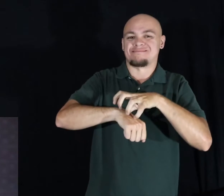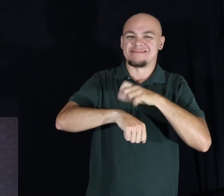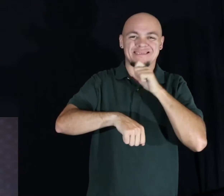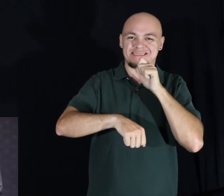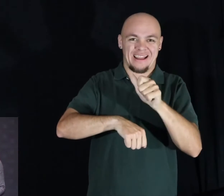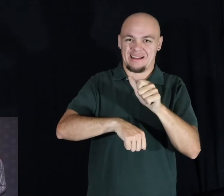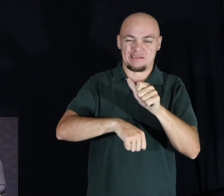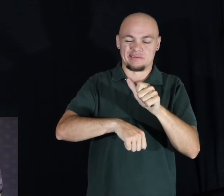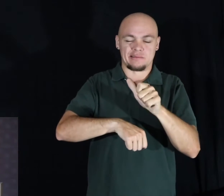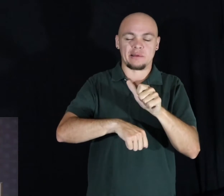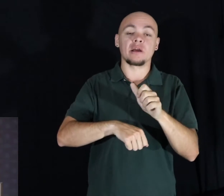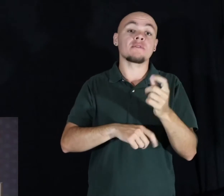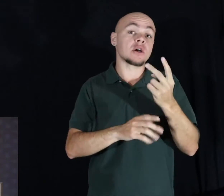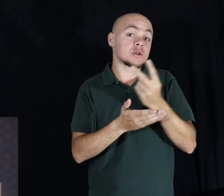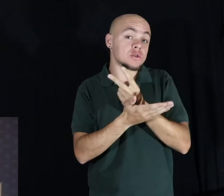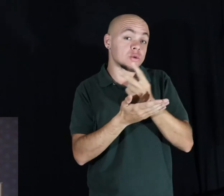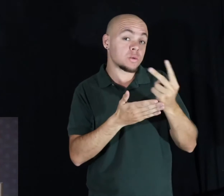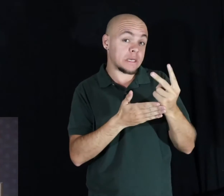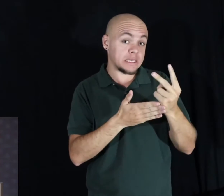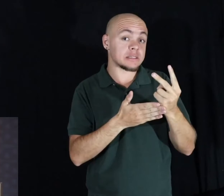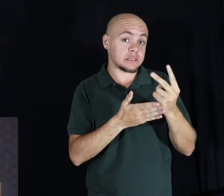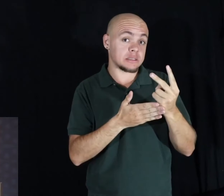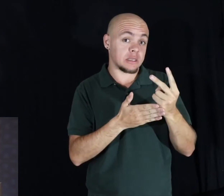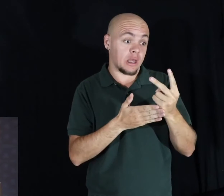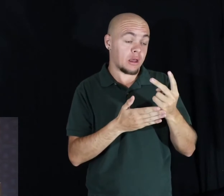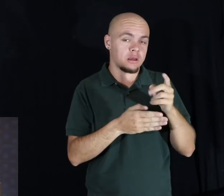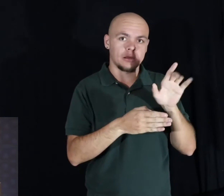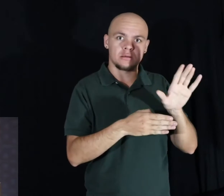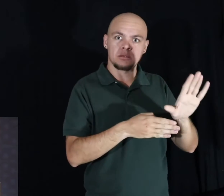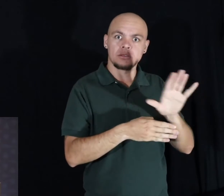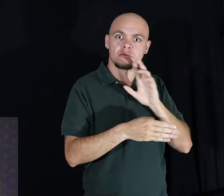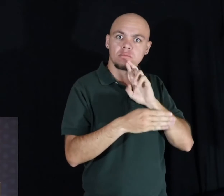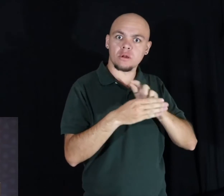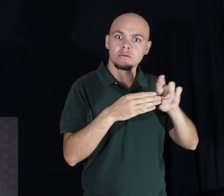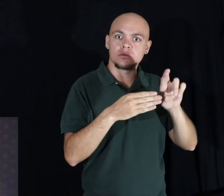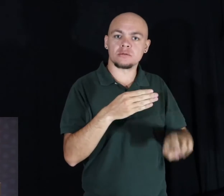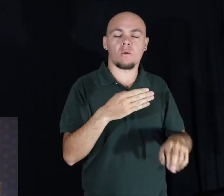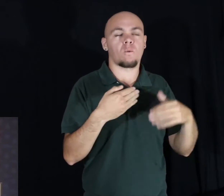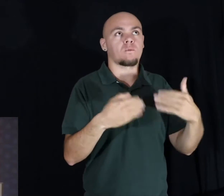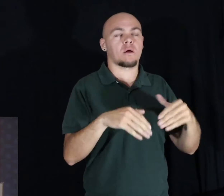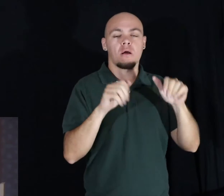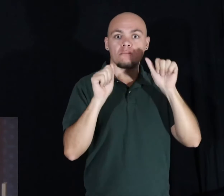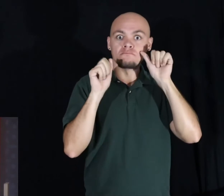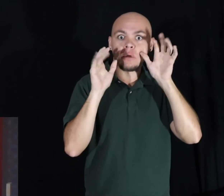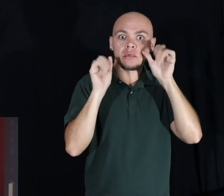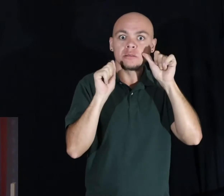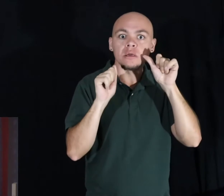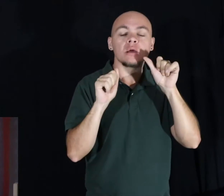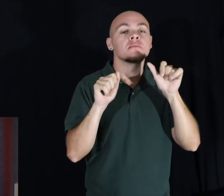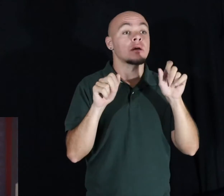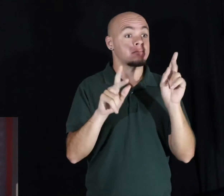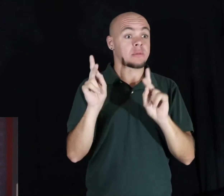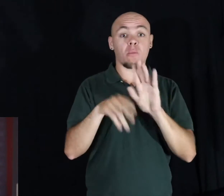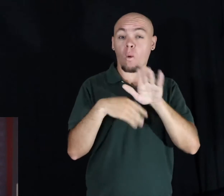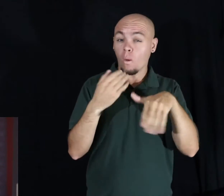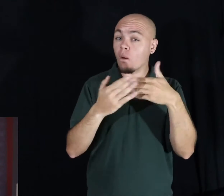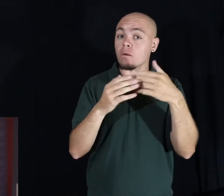Now, after just two weeks, not only were the results phenomenal, but they were as a result of a strategy that anybody can use.